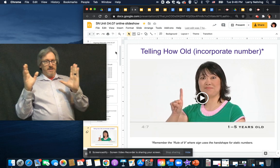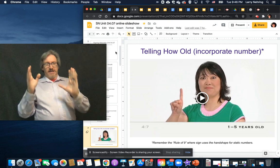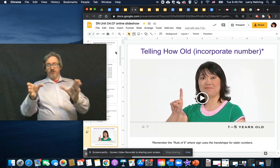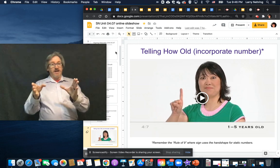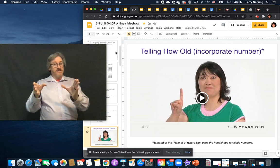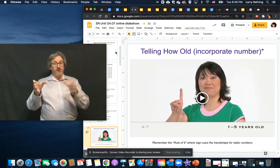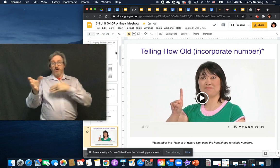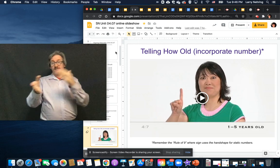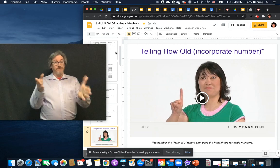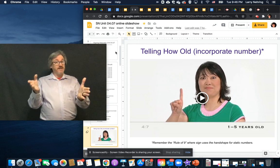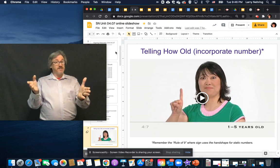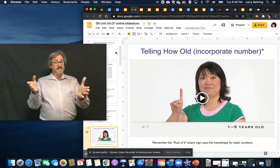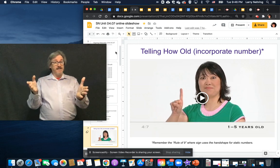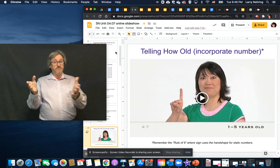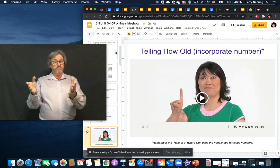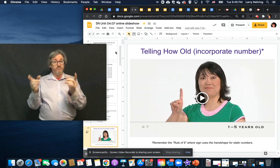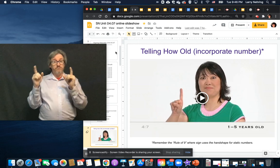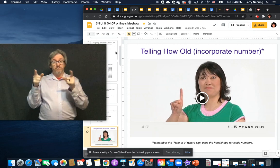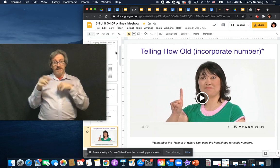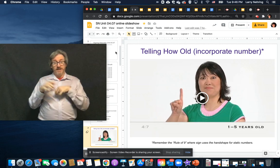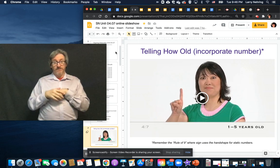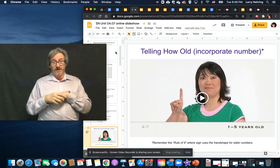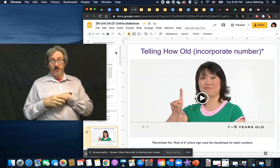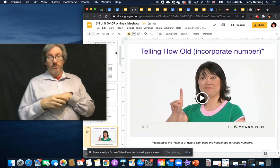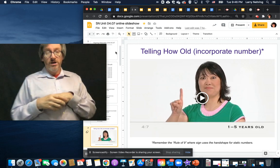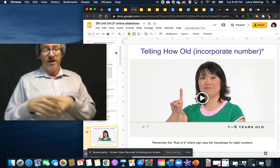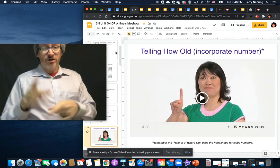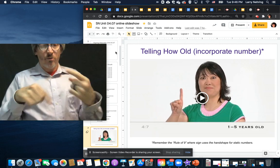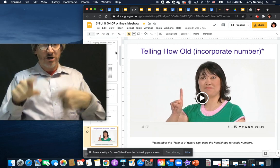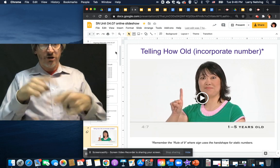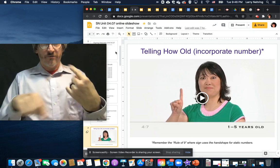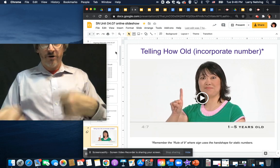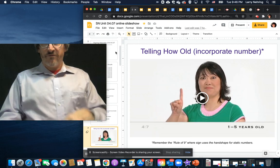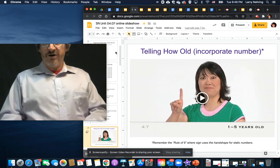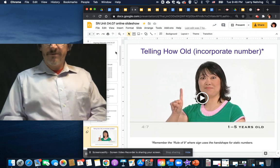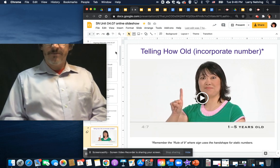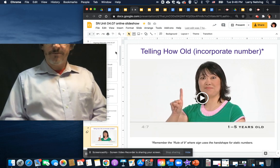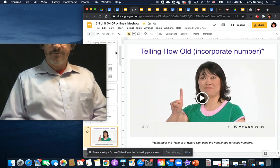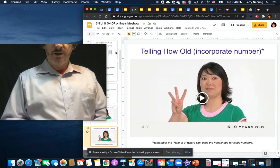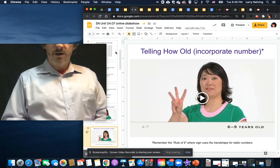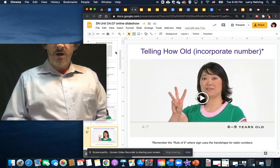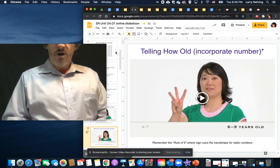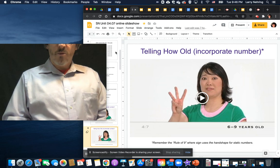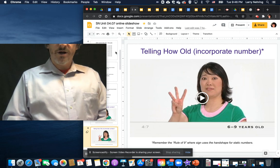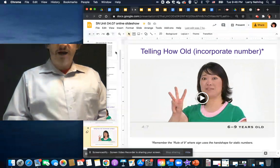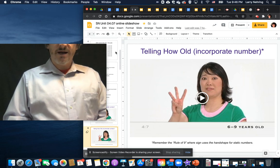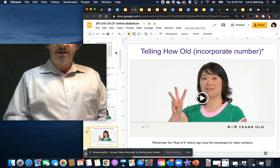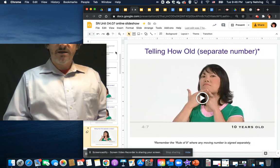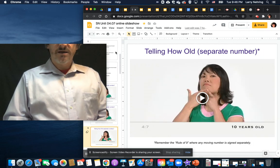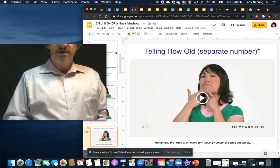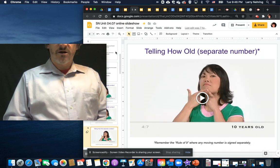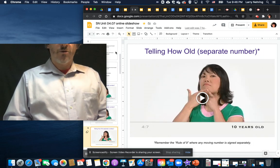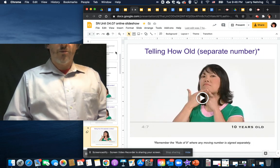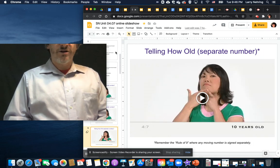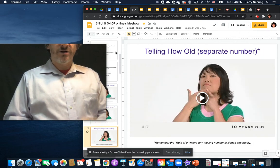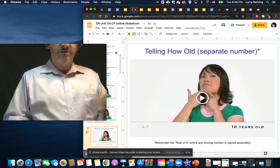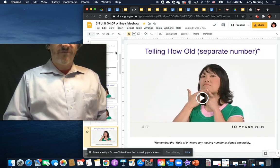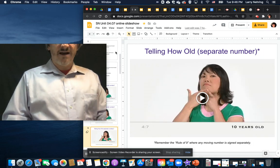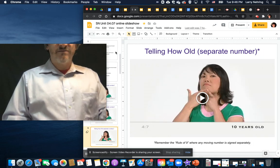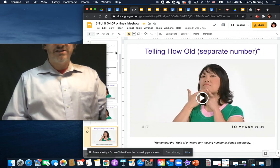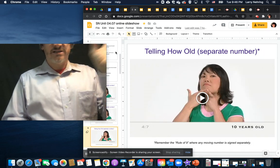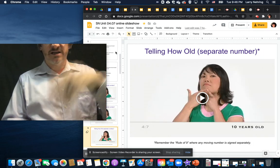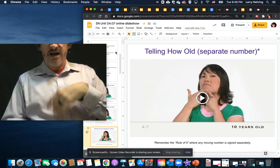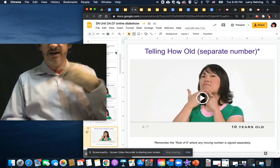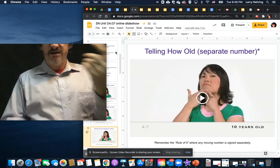So, here is all the stuff I just said in the video, and you can watch it over and over again. One to nine, or one to